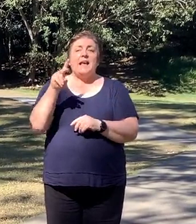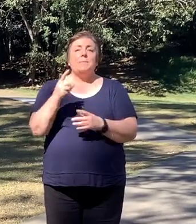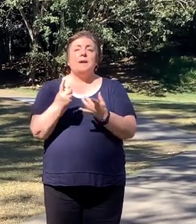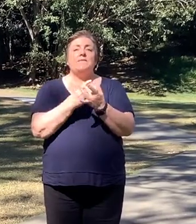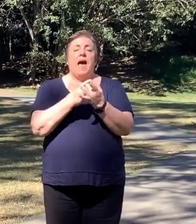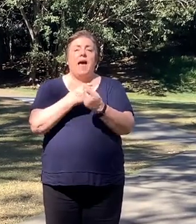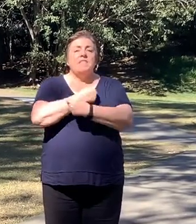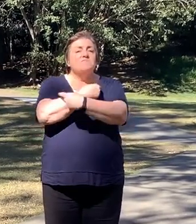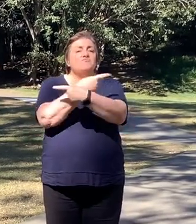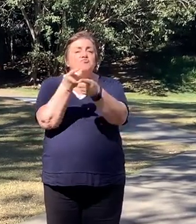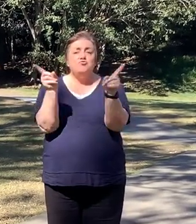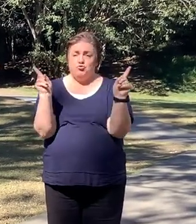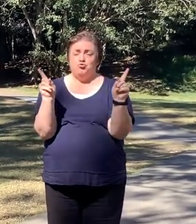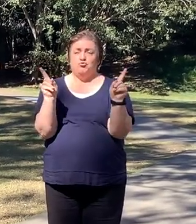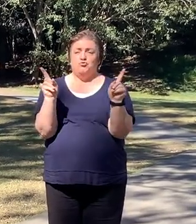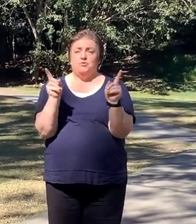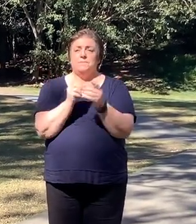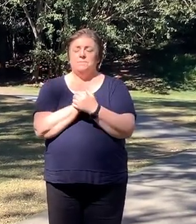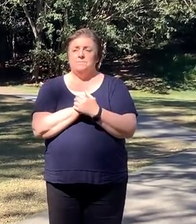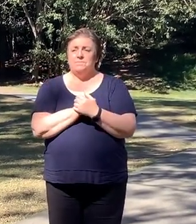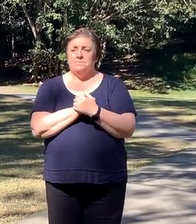to finish the week off for our school.